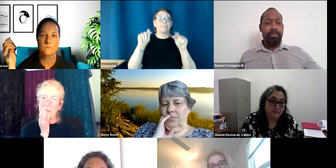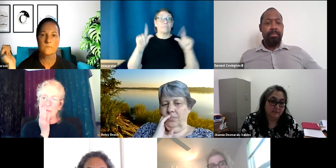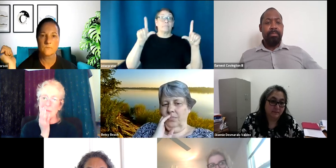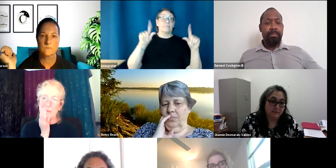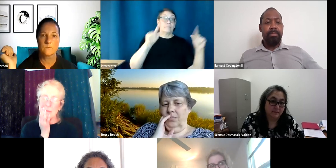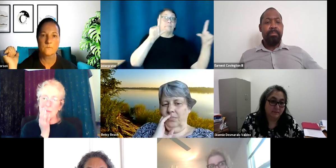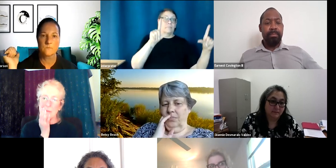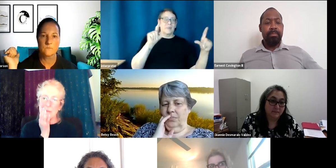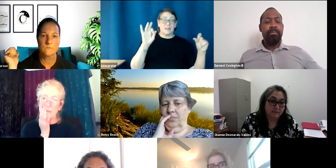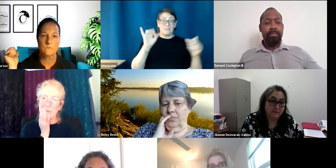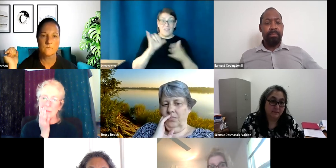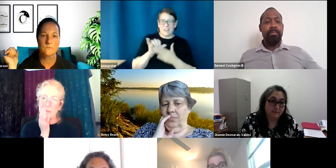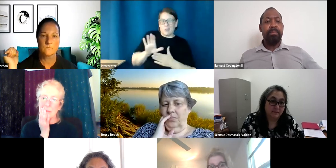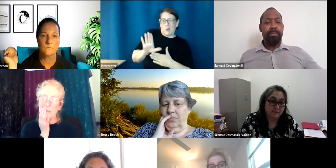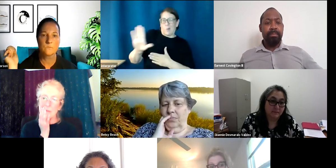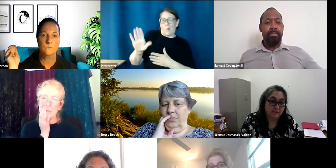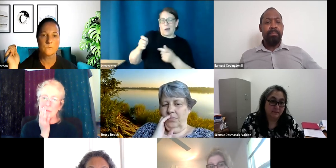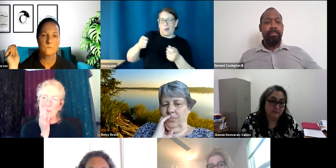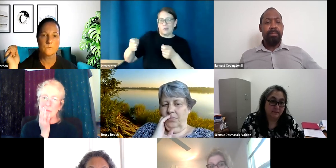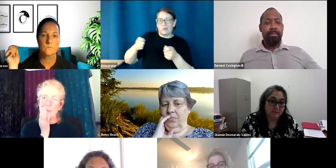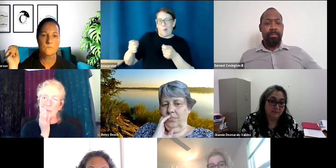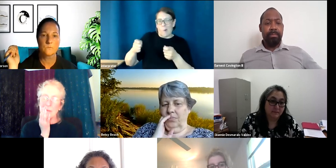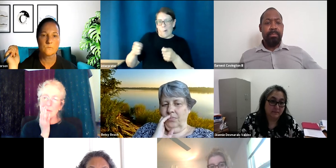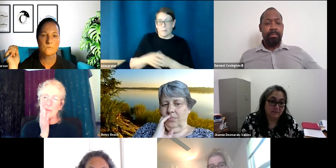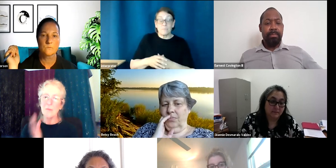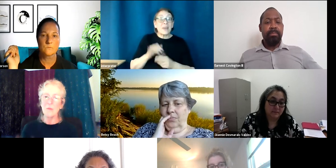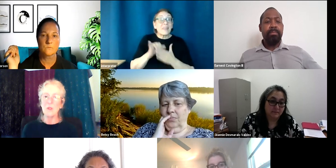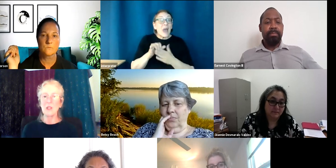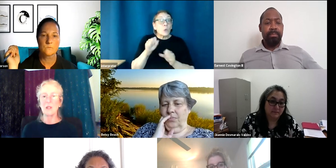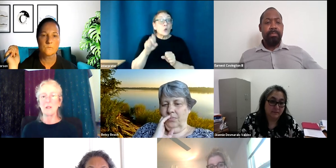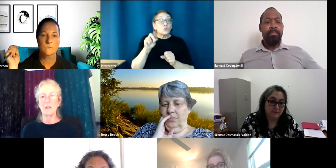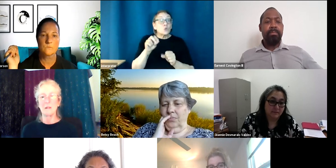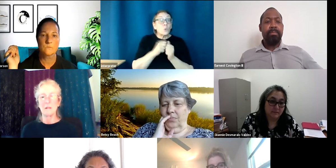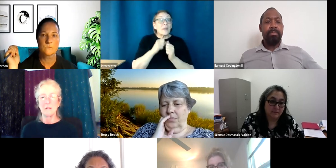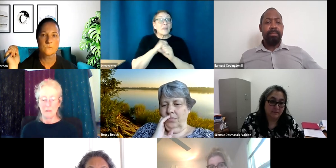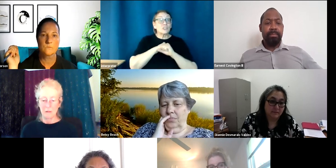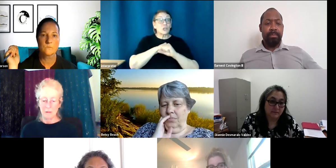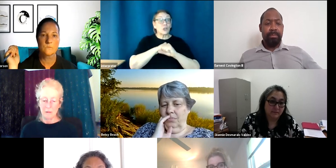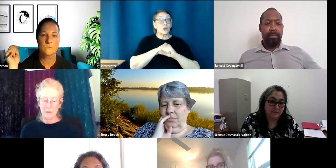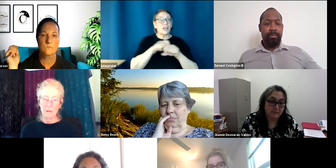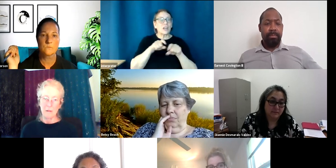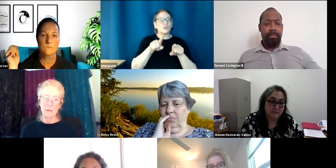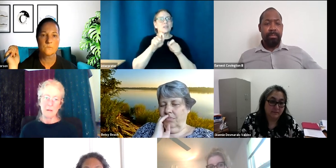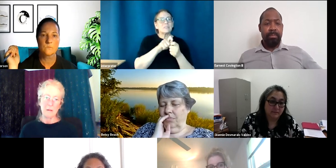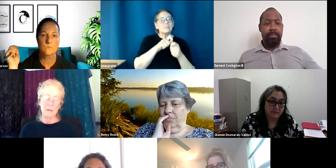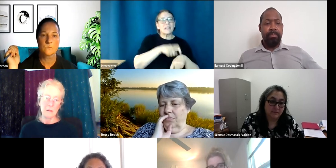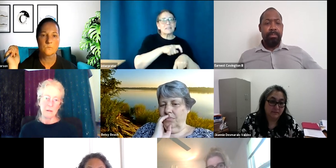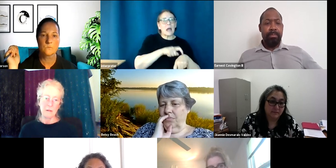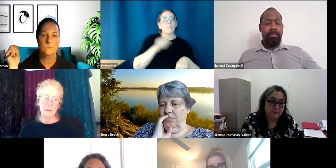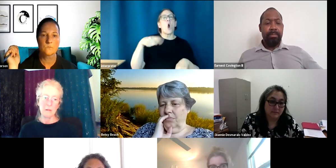that, that would actually be another security thing that we could do is we can just make sure that during certain periods of time, only the presenters can have